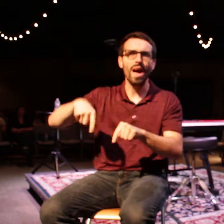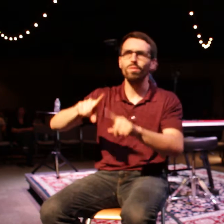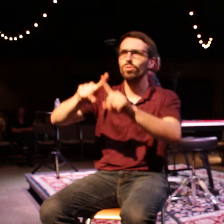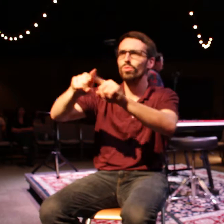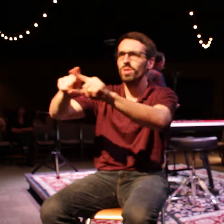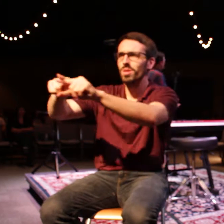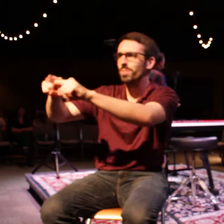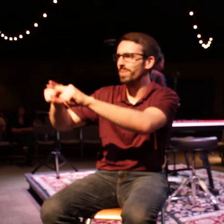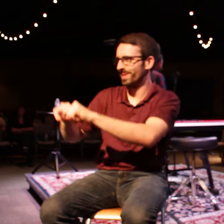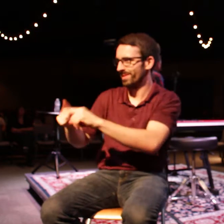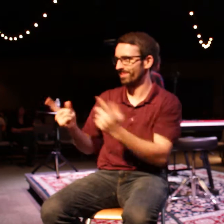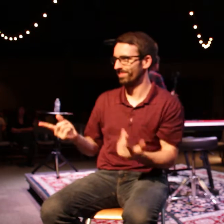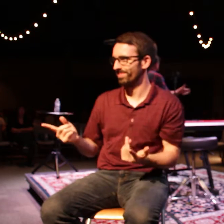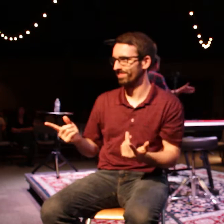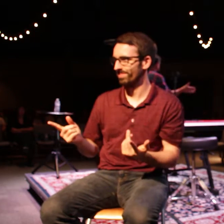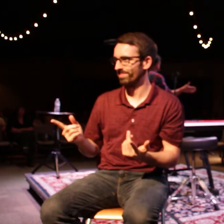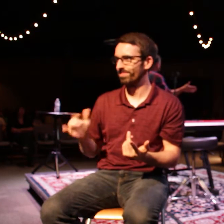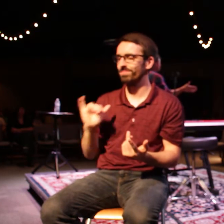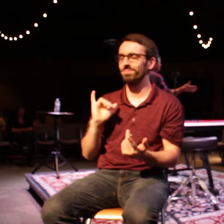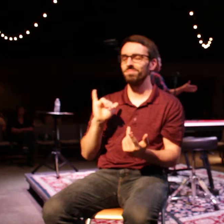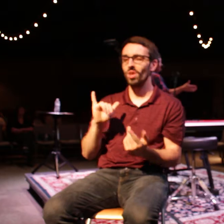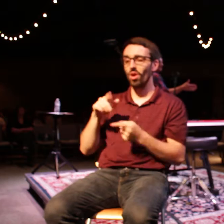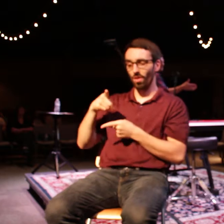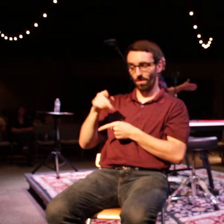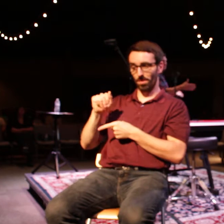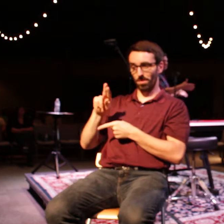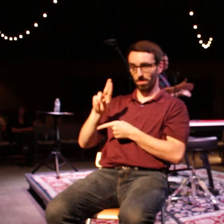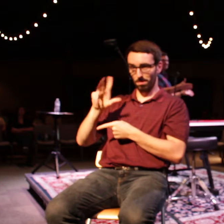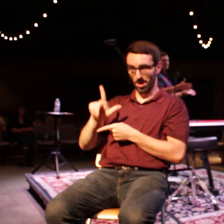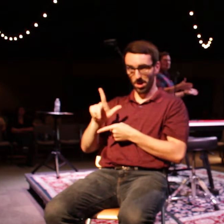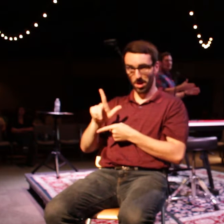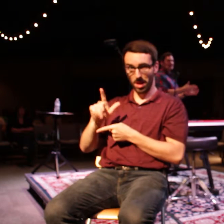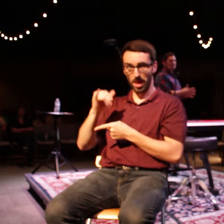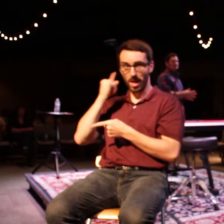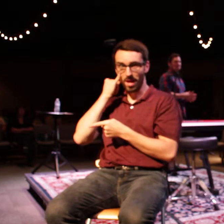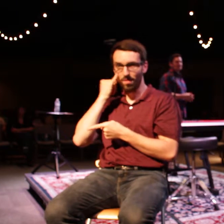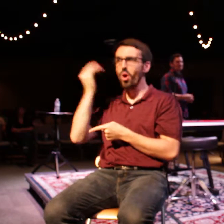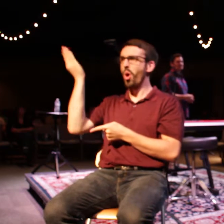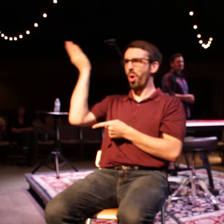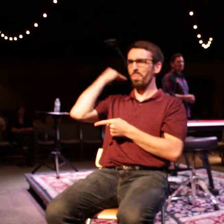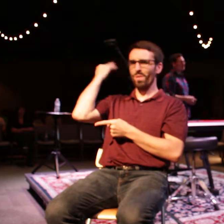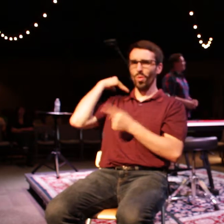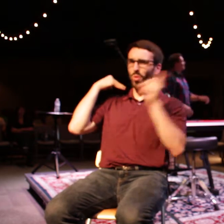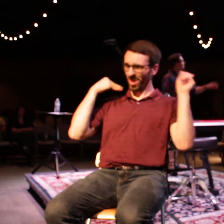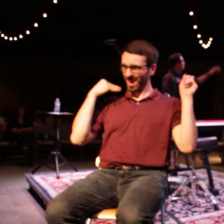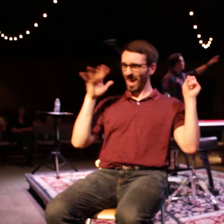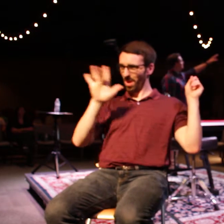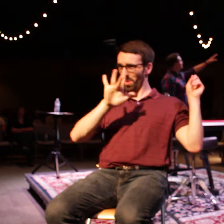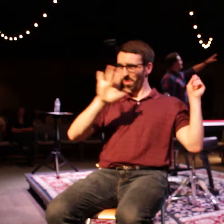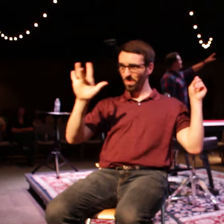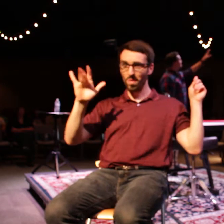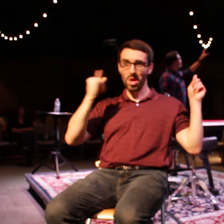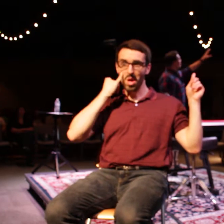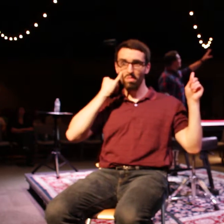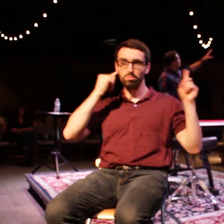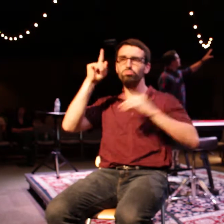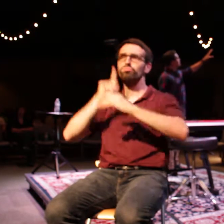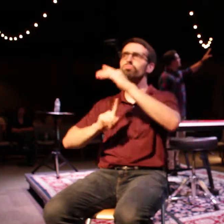Paul, if he was going to fill in that blank that we looked at just a few minutes ago, the way Paul would fill it in is I work so